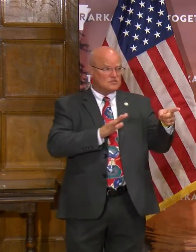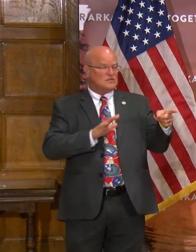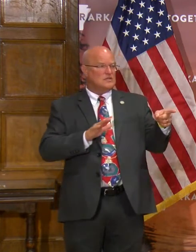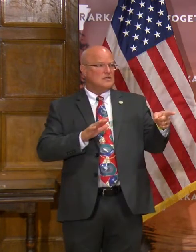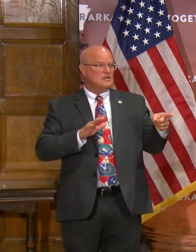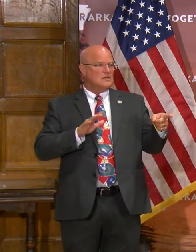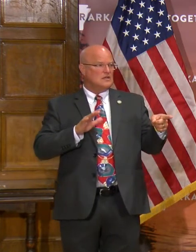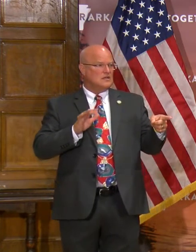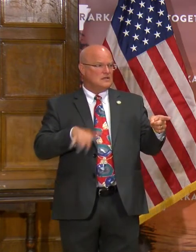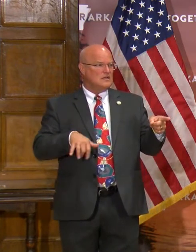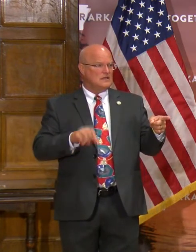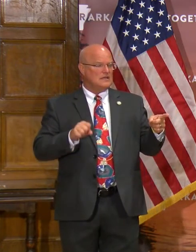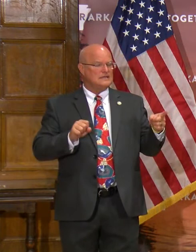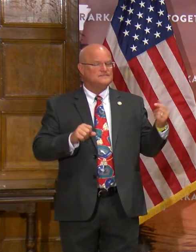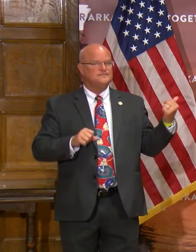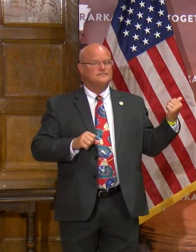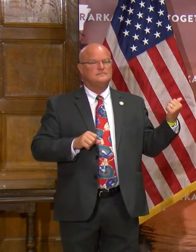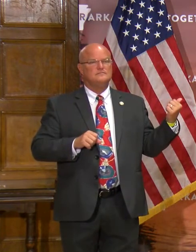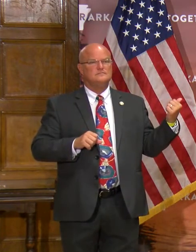schools.